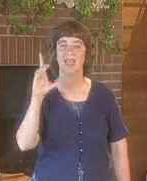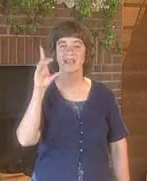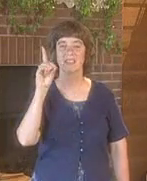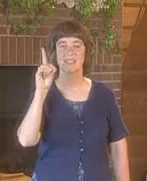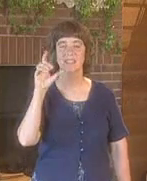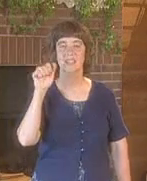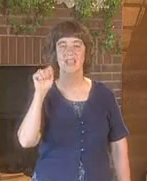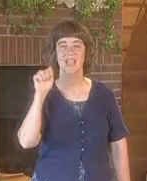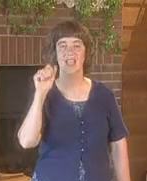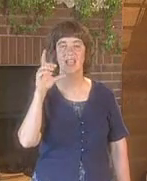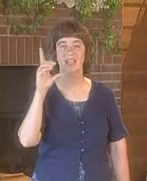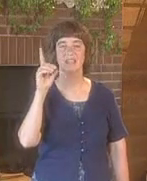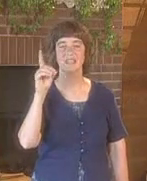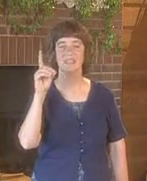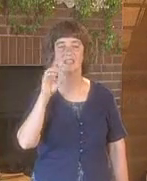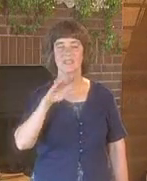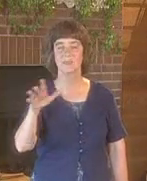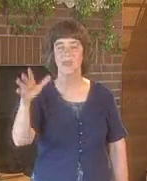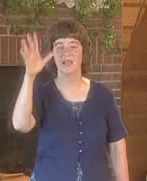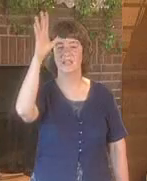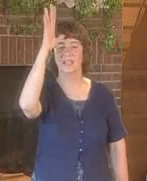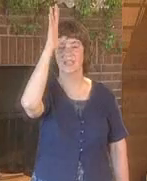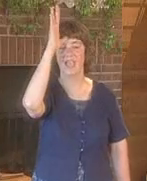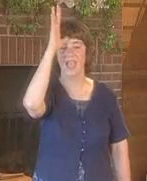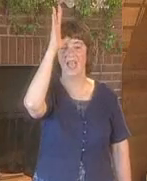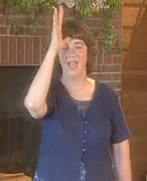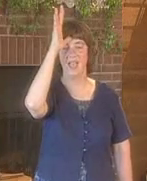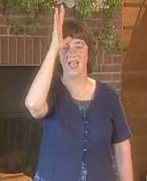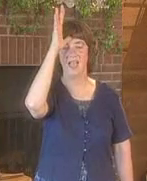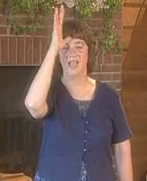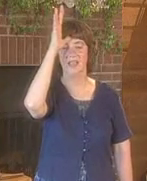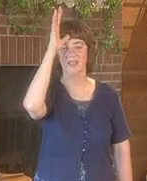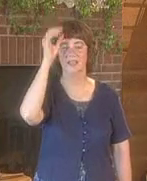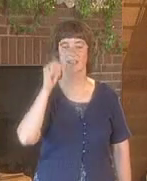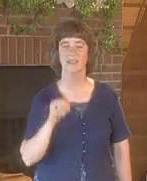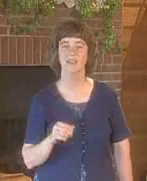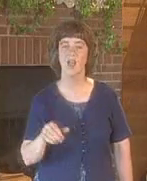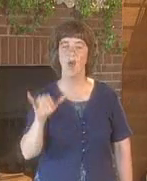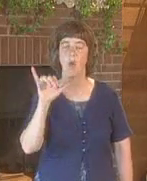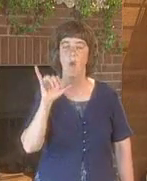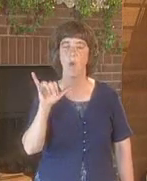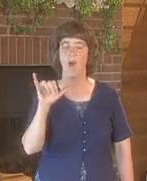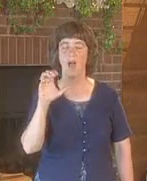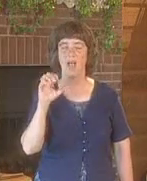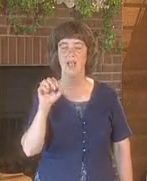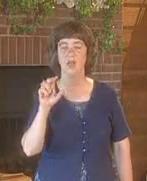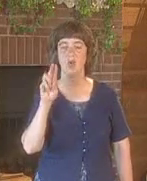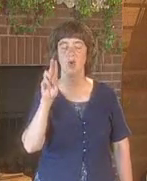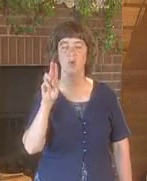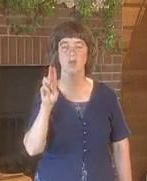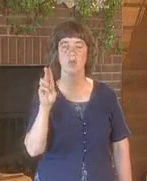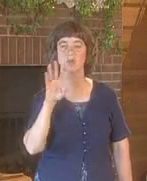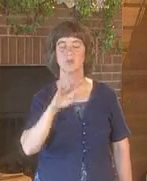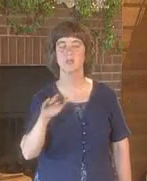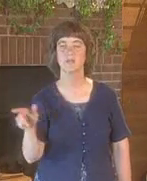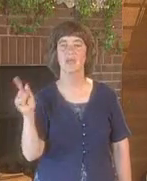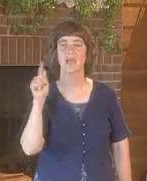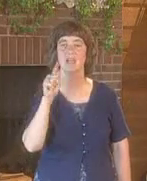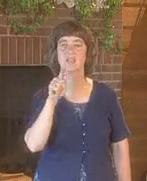D-A-D spells dad. Spells dad. Y-O-U spells